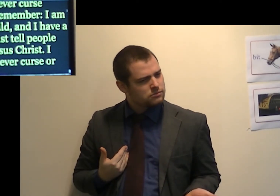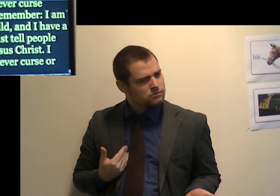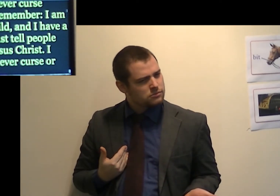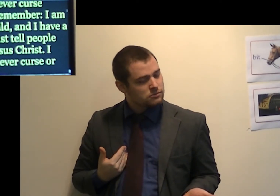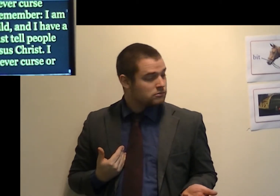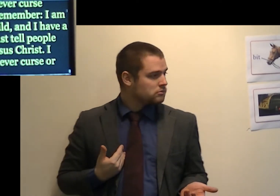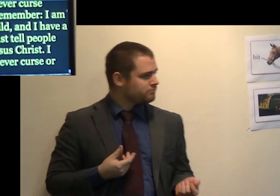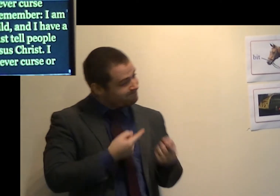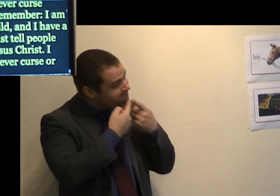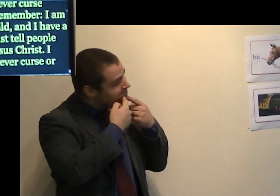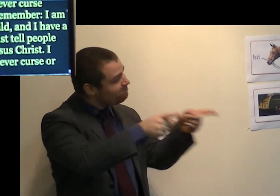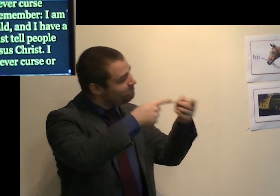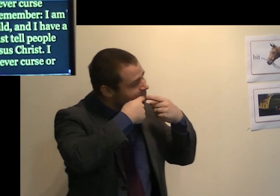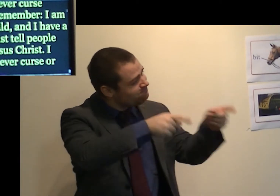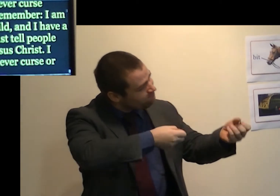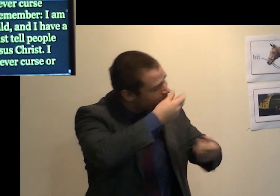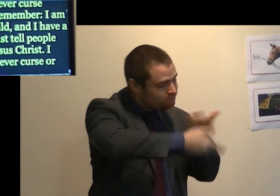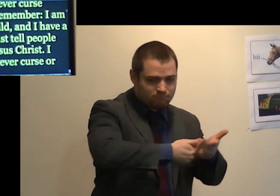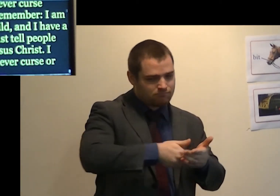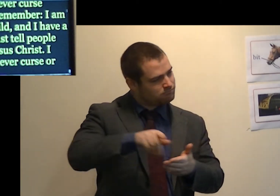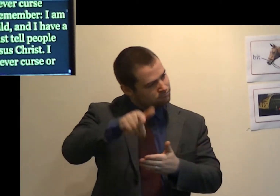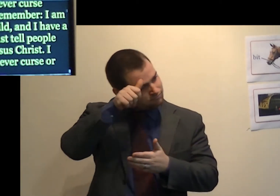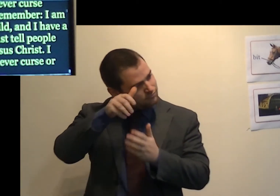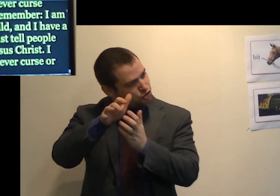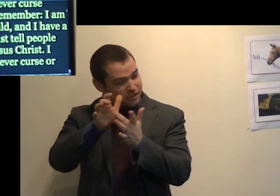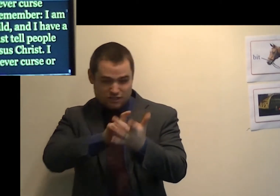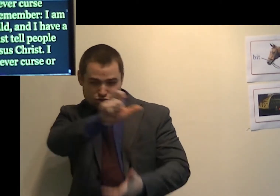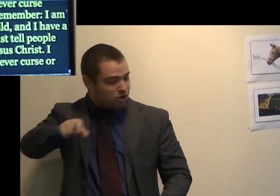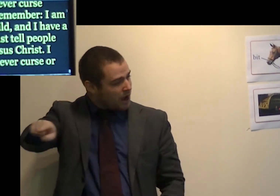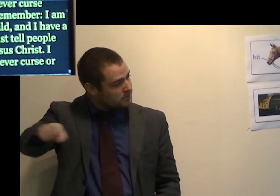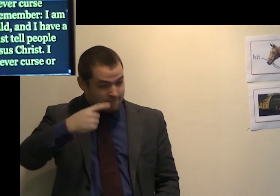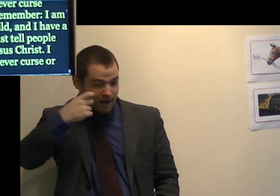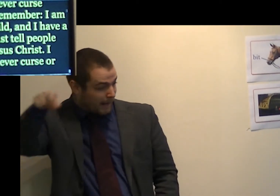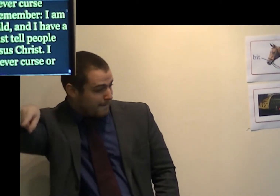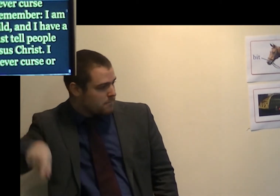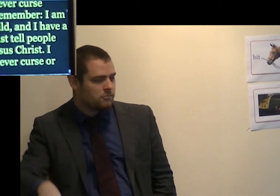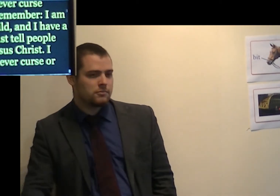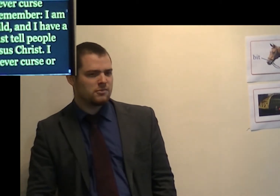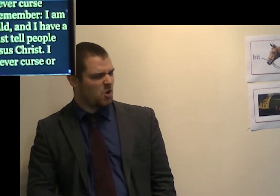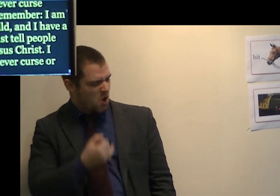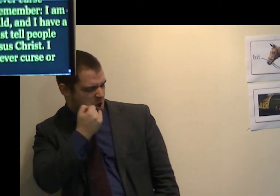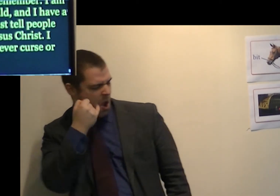people about Jesus Jesus Christ. I should never curse or criticize.